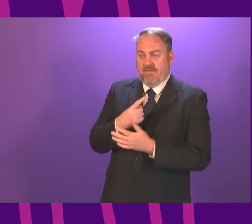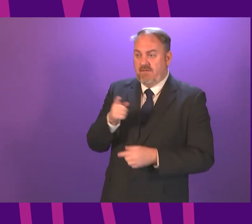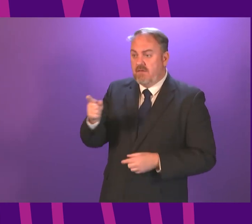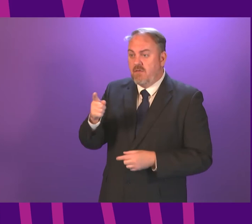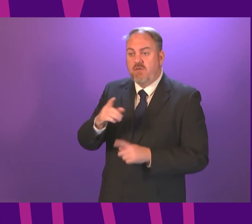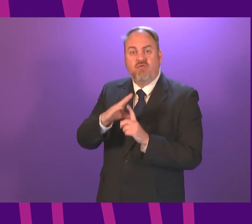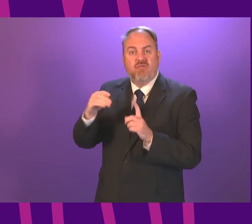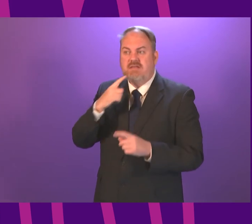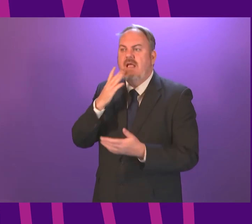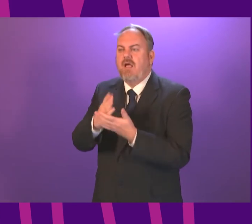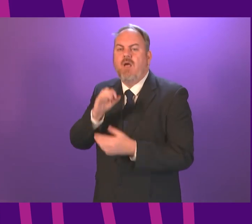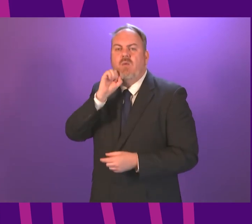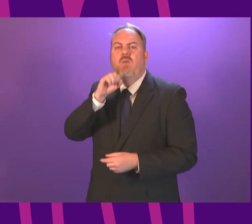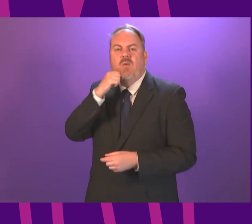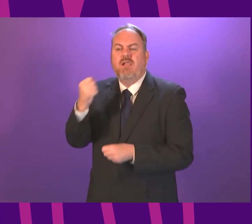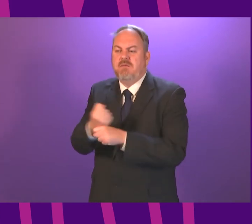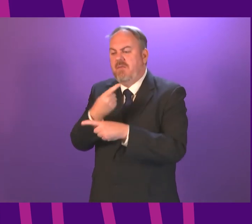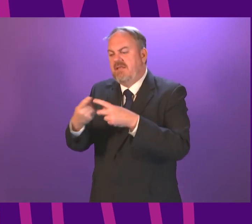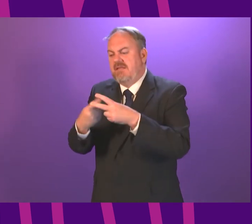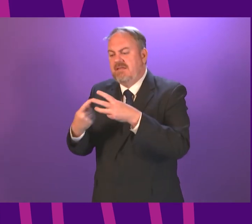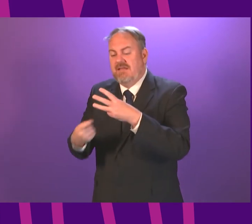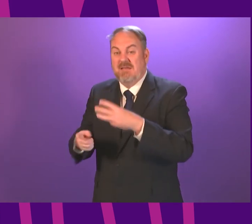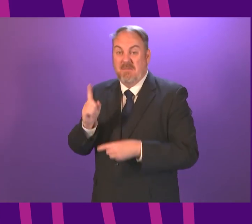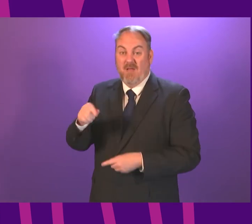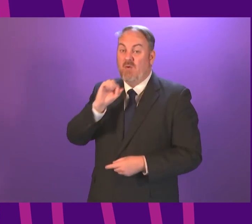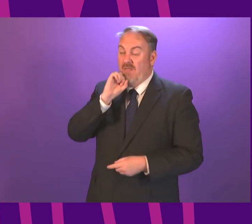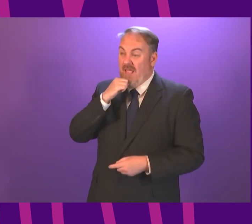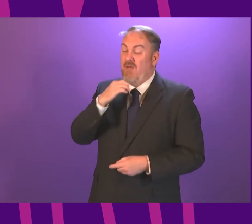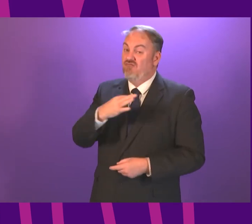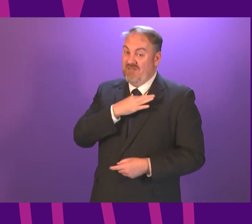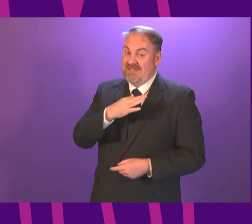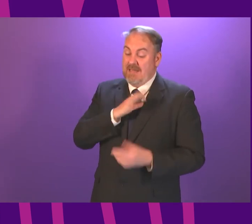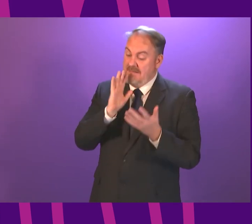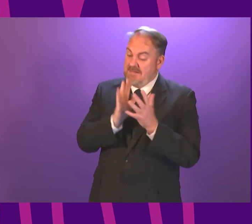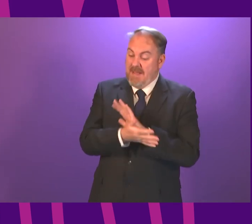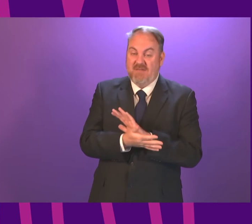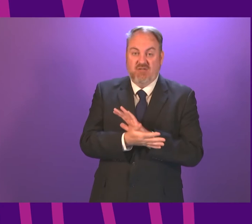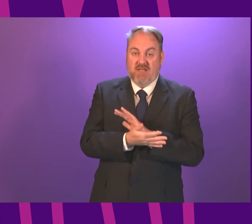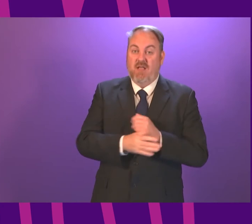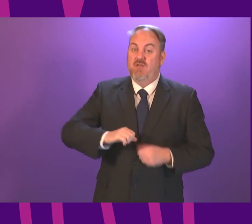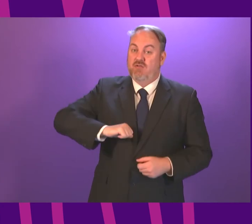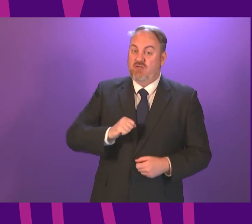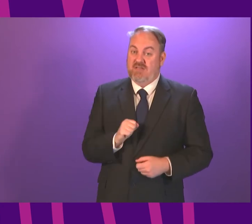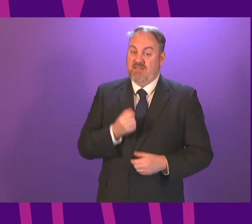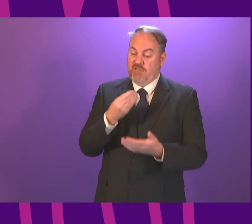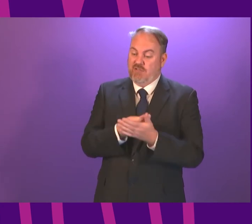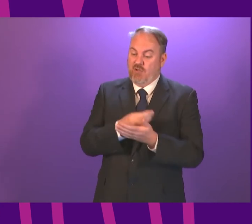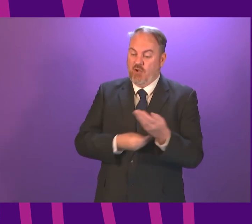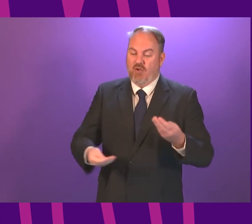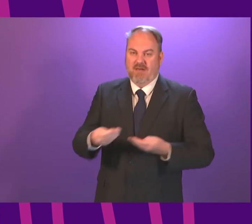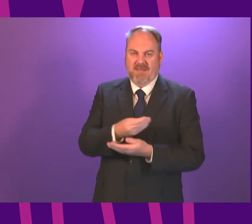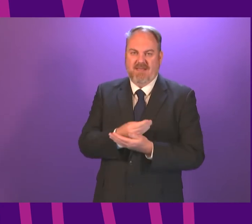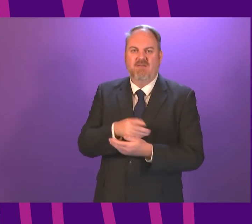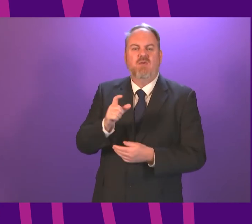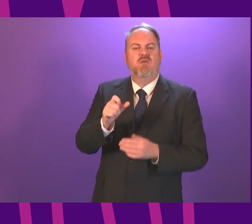promised, will be a betrayal of our farmers and will be deeply damaging to the Scottish economy. So we hear a lot of rhetoric